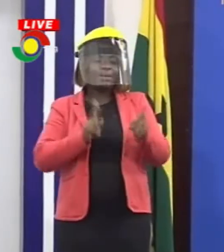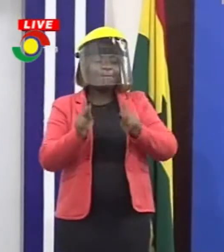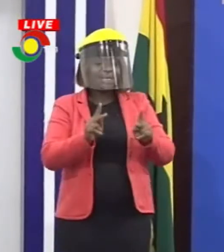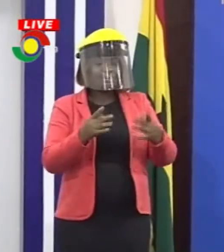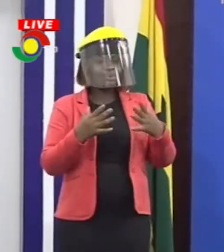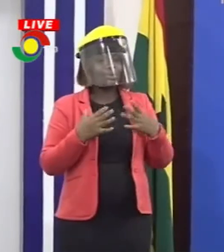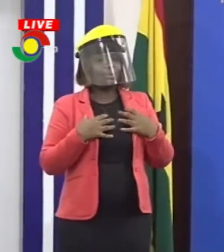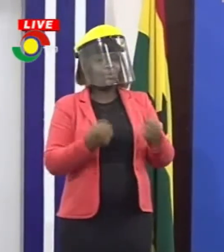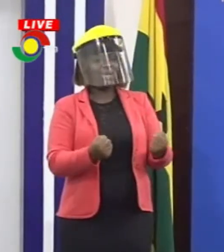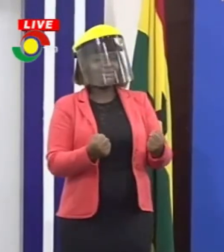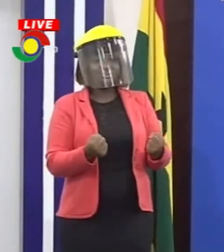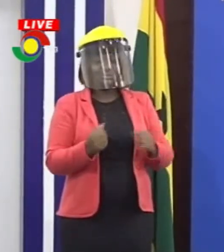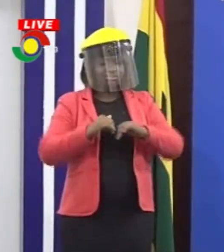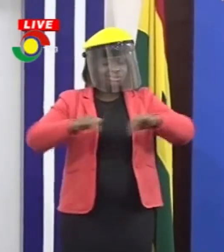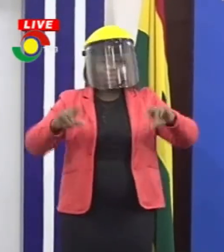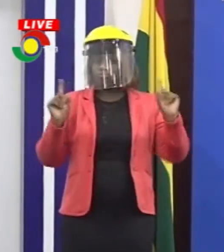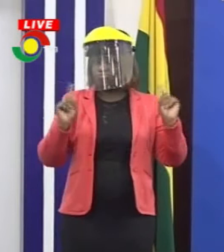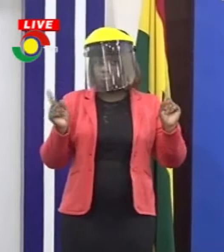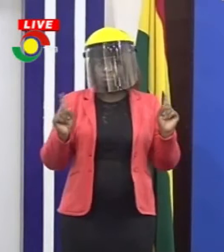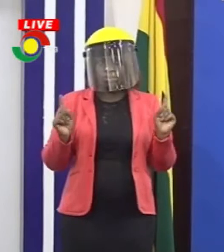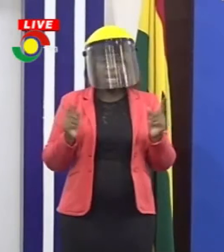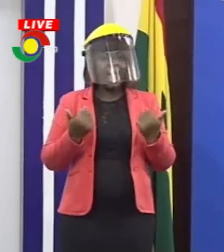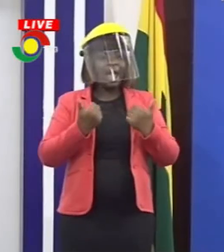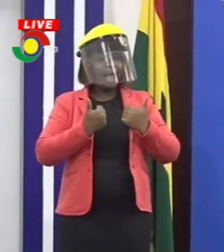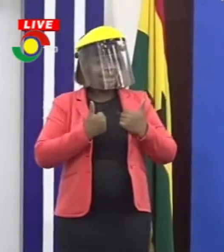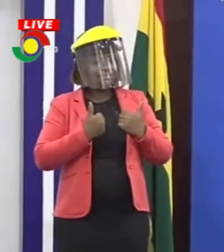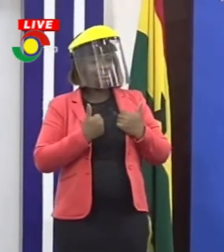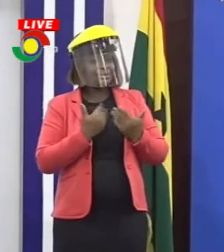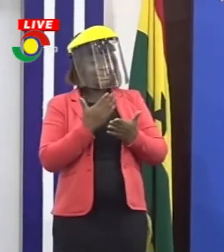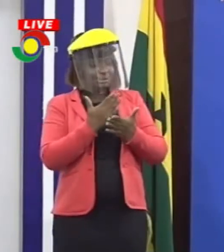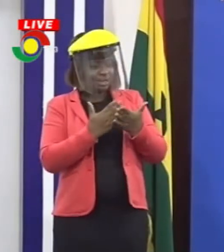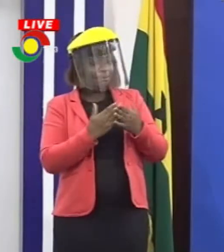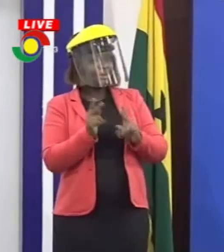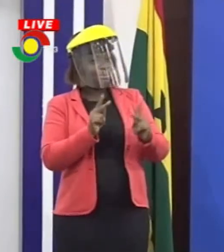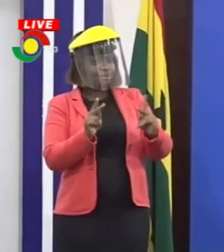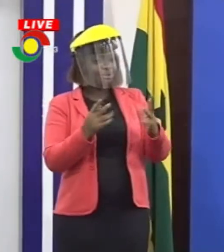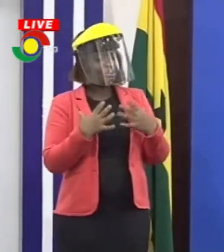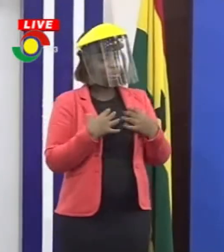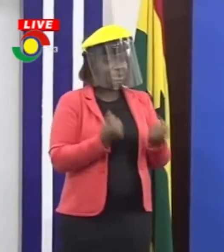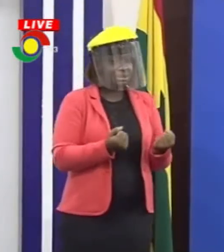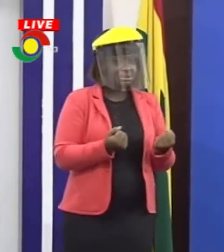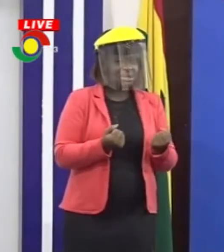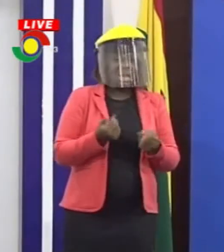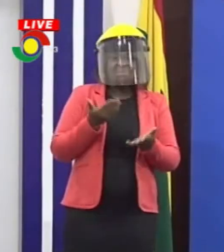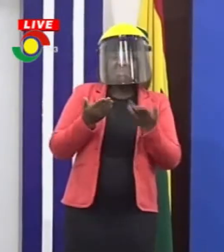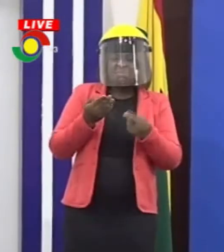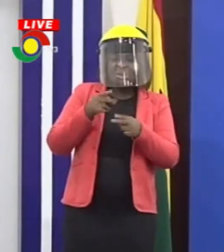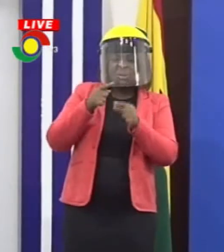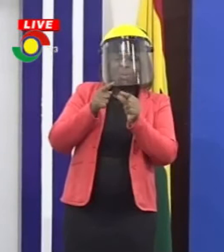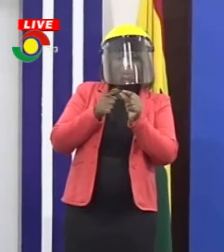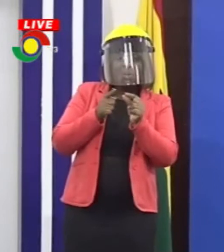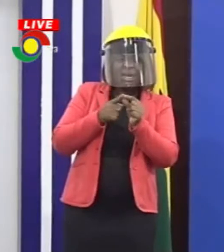mentioned, we are having a clinical recovery. So maybe the word discharge is what is causing